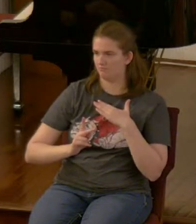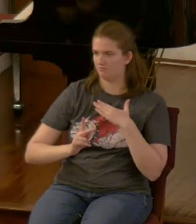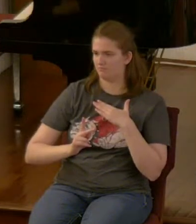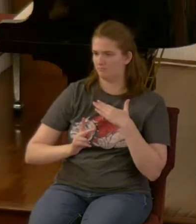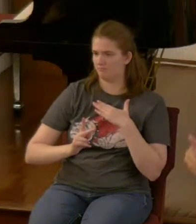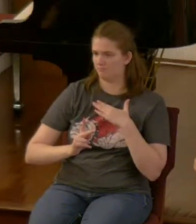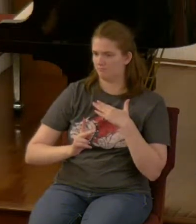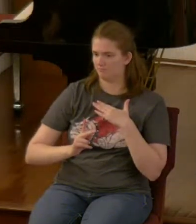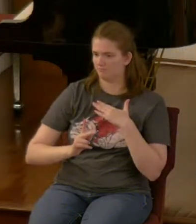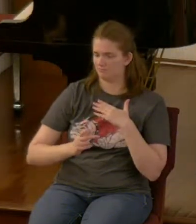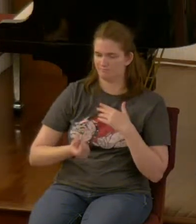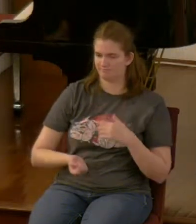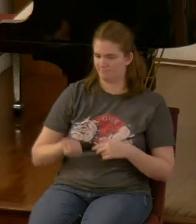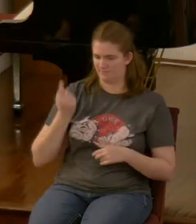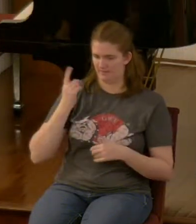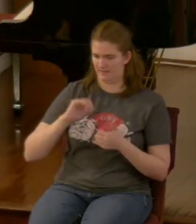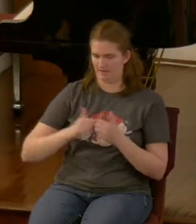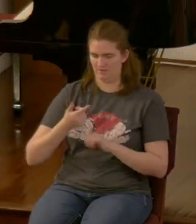well as he did